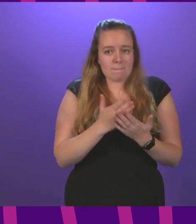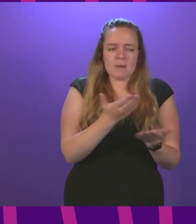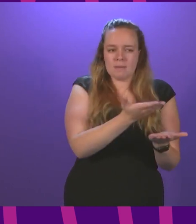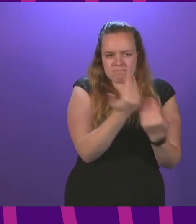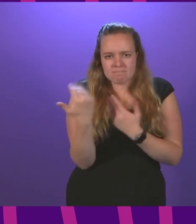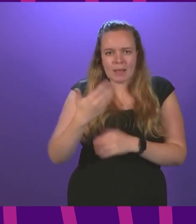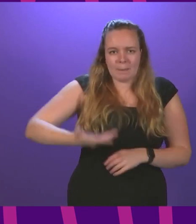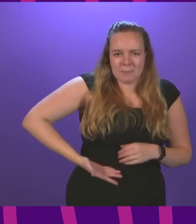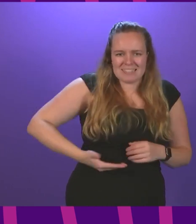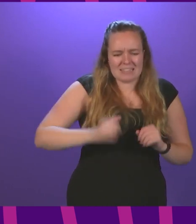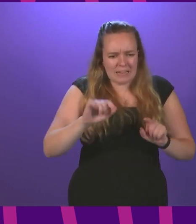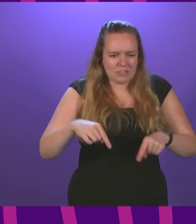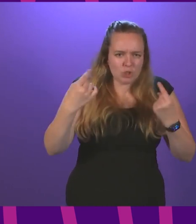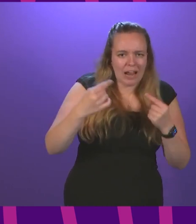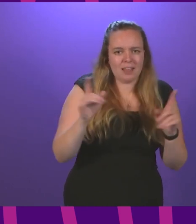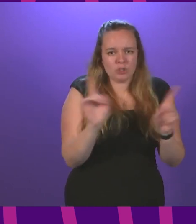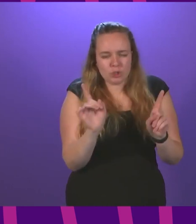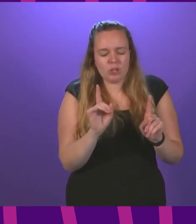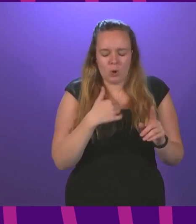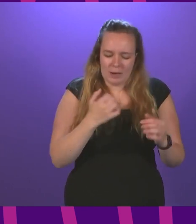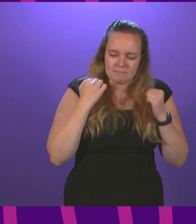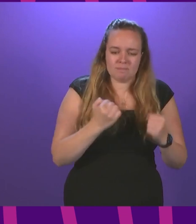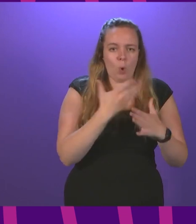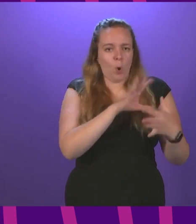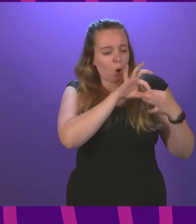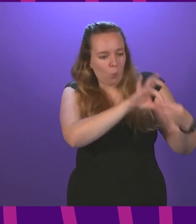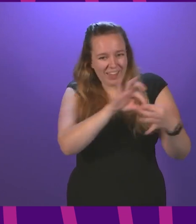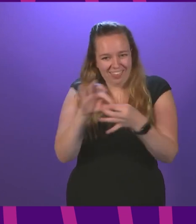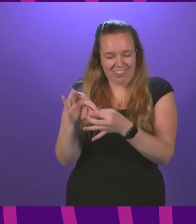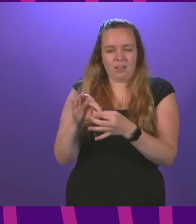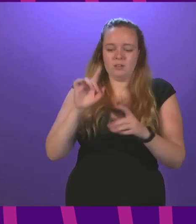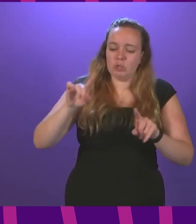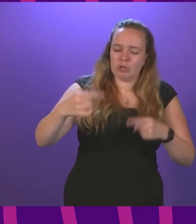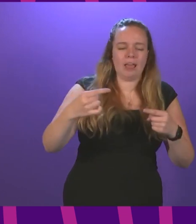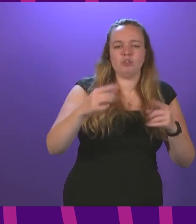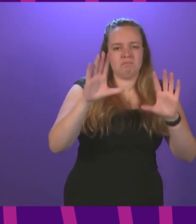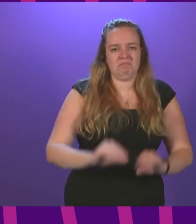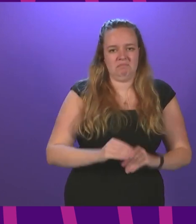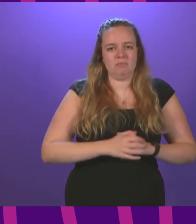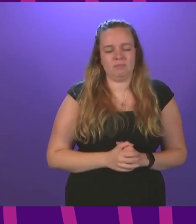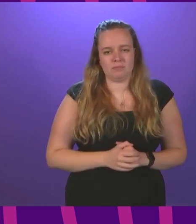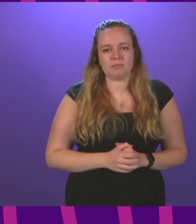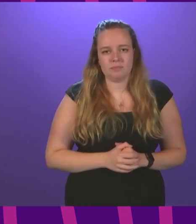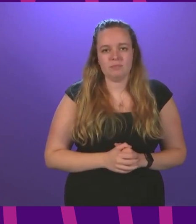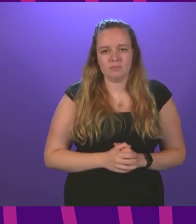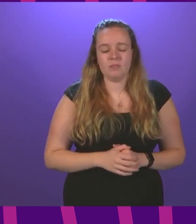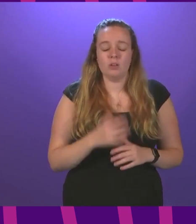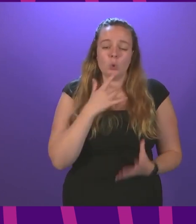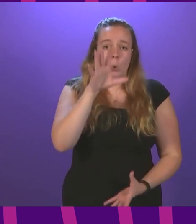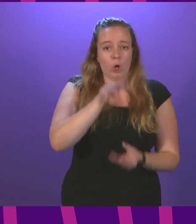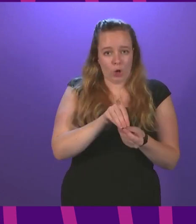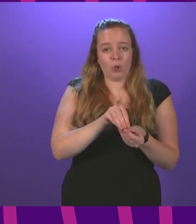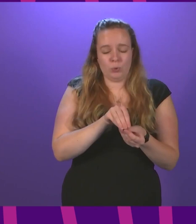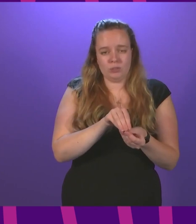about the practical challenges they face and that we are determined to work with them to overcome these. Siding officer, to conclude,